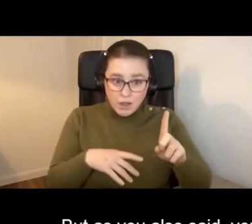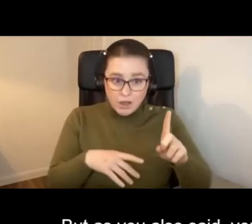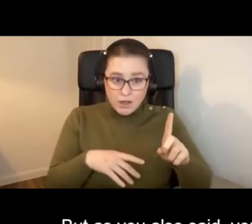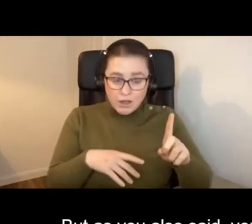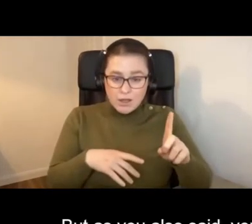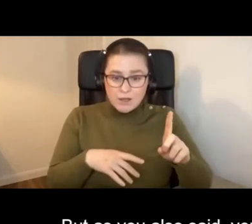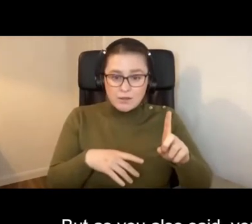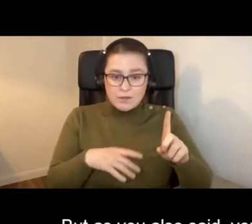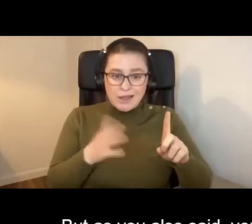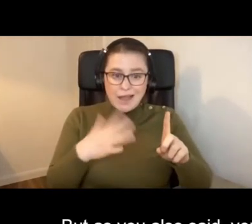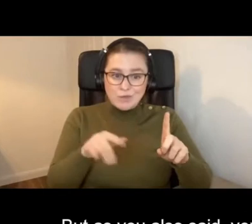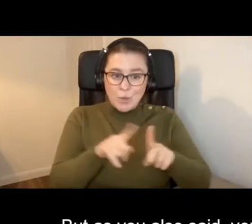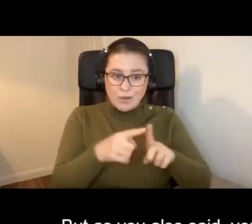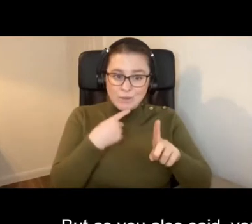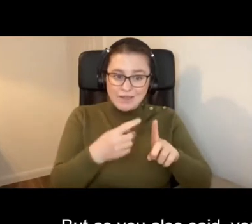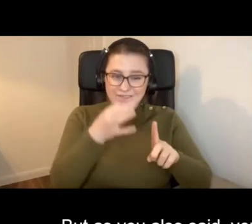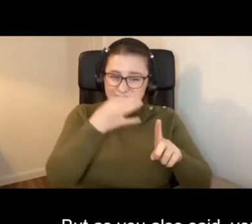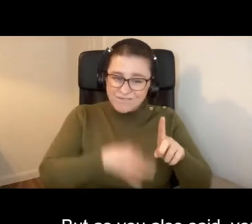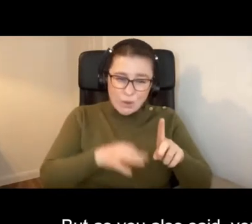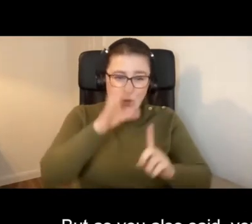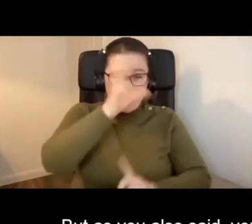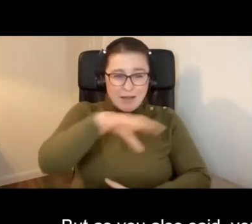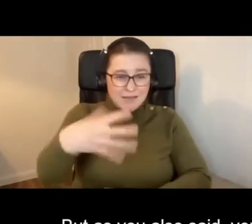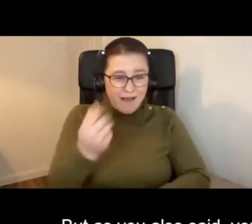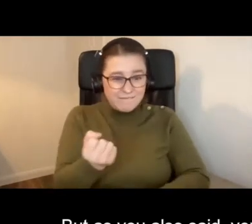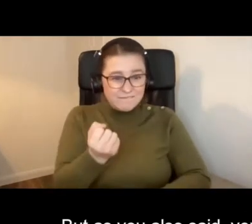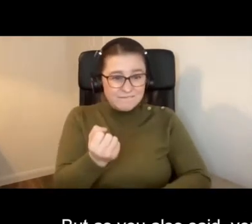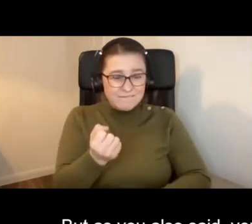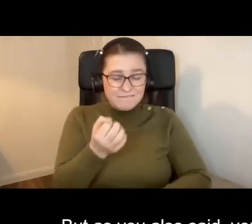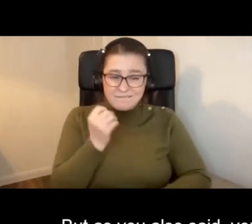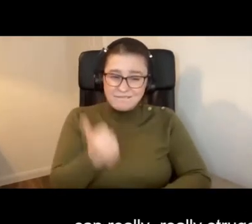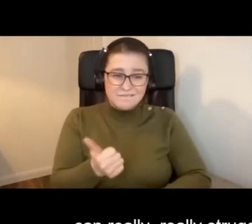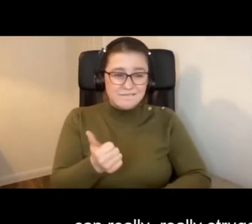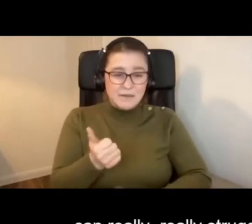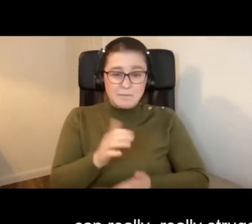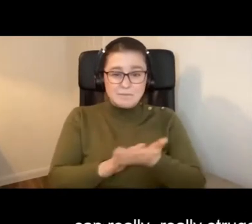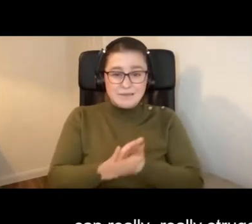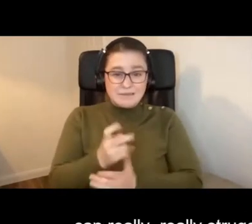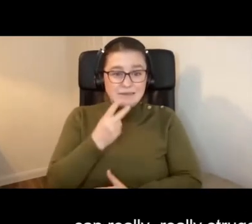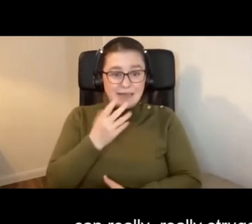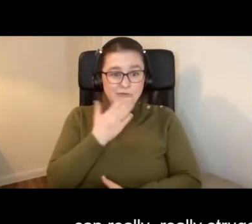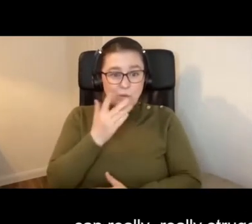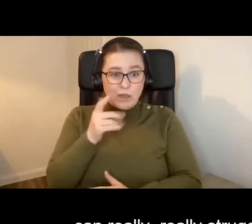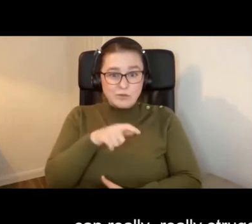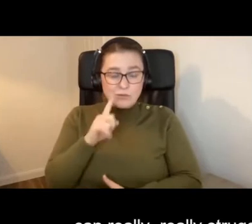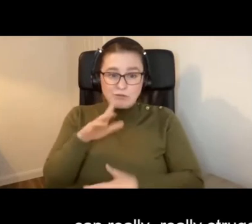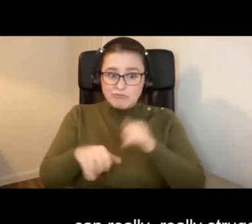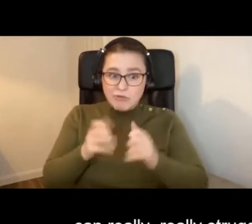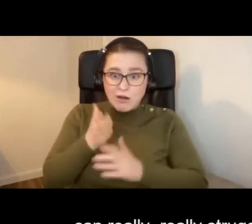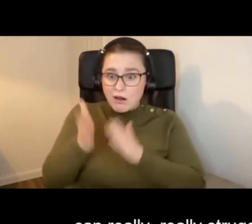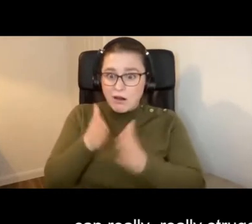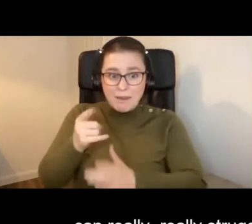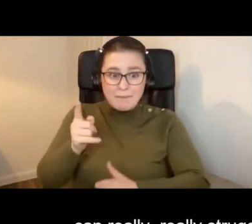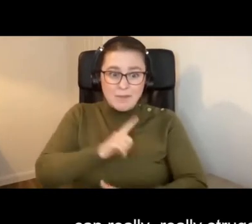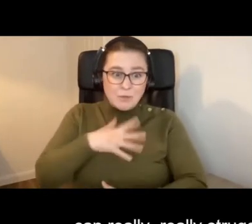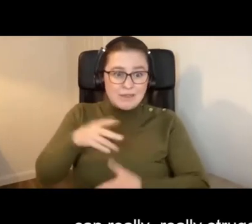But as you also said, very few places have them, which means that particularly our secondary students can really, really struggle because we need